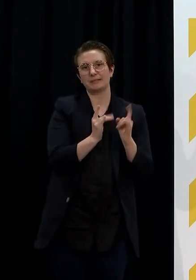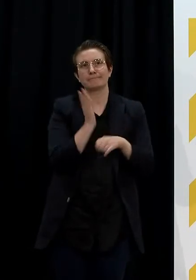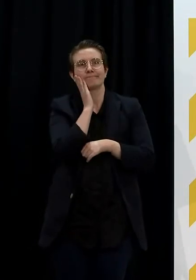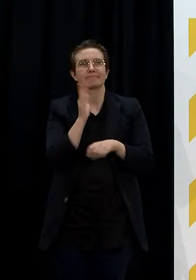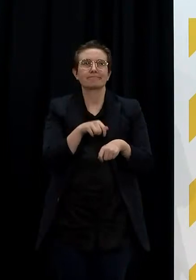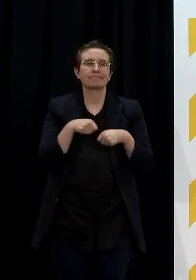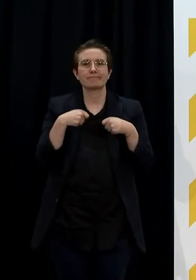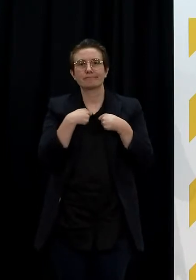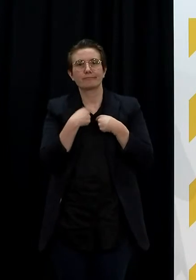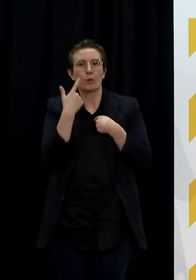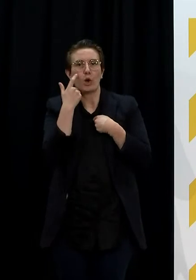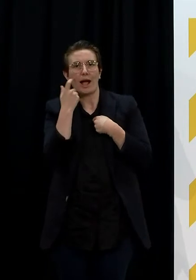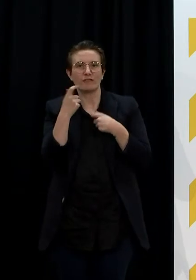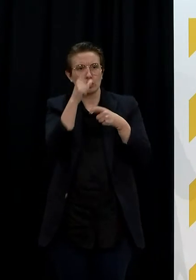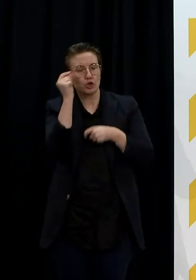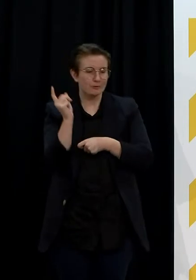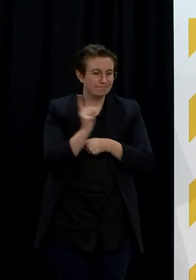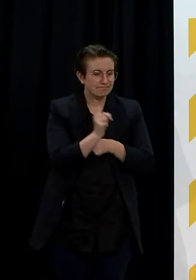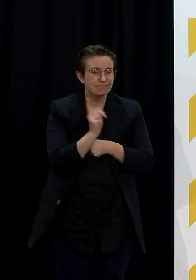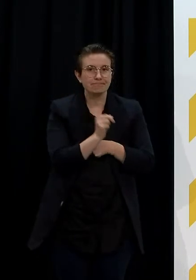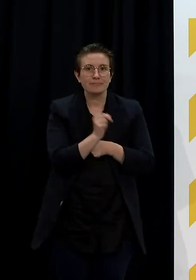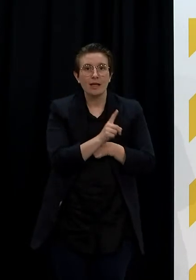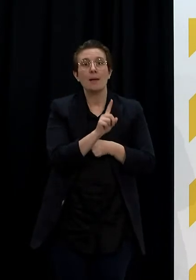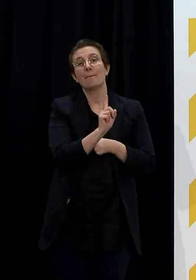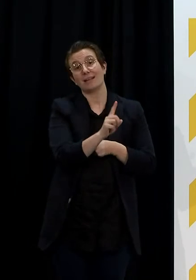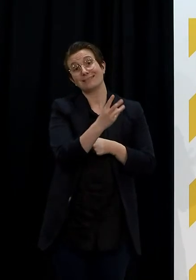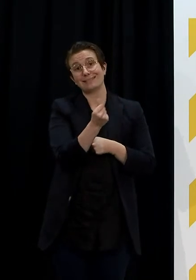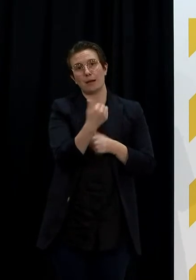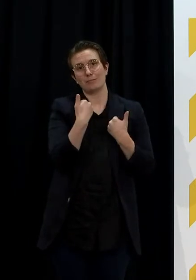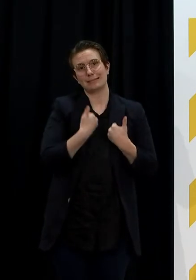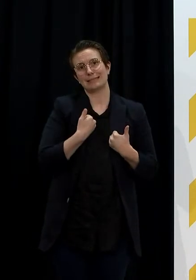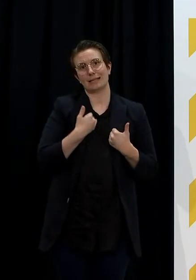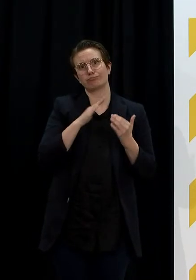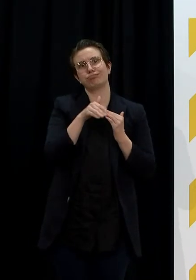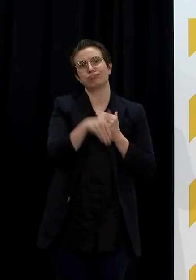level care and that's when they require hospital level care that's when they're taken to